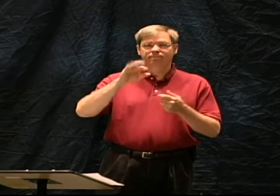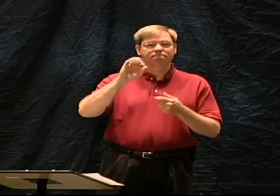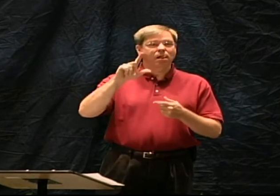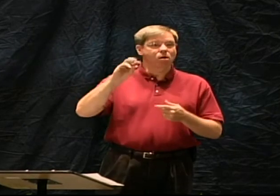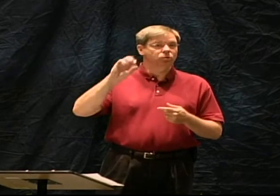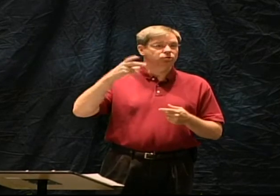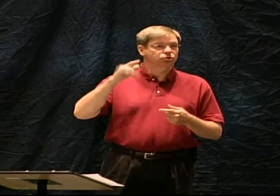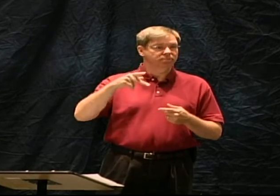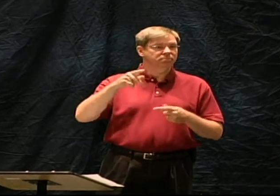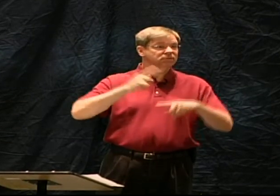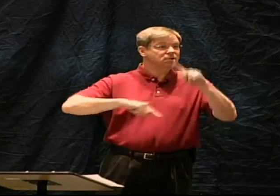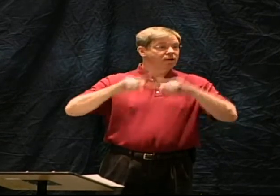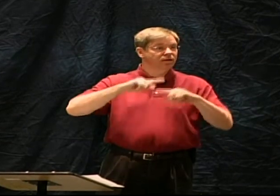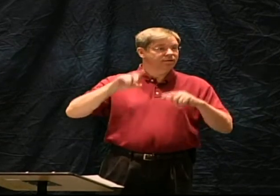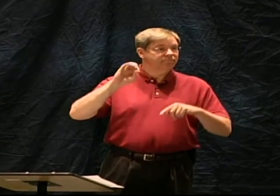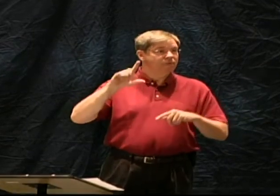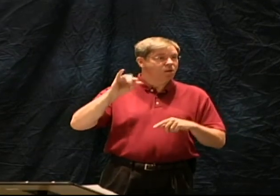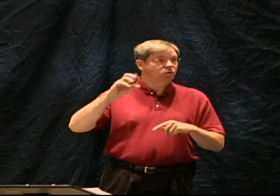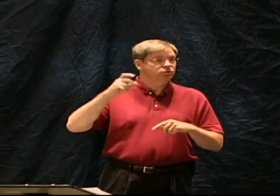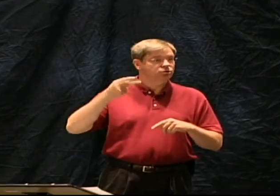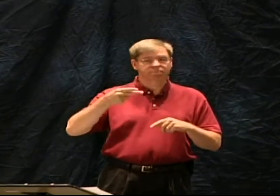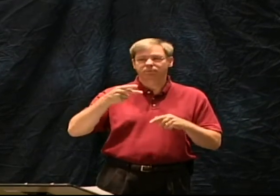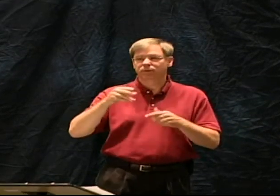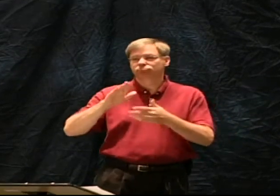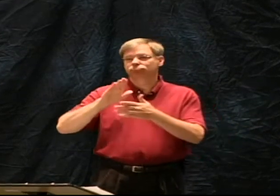I'm pastor of Sovereign Grace Deaf Fellowship.